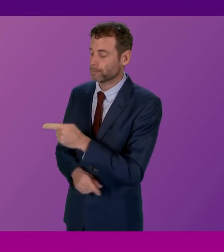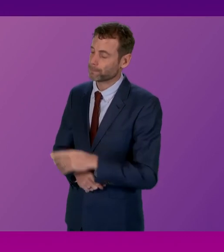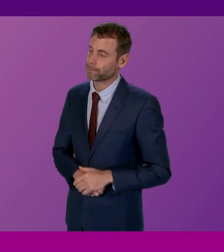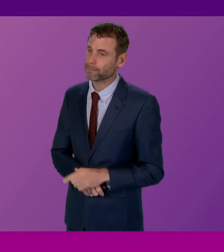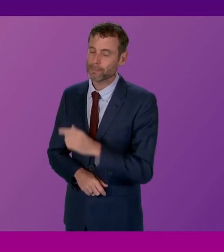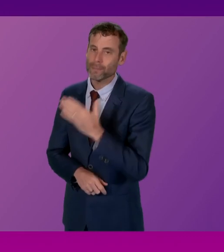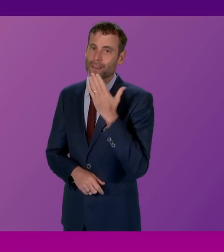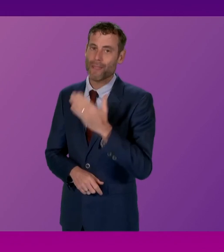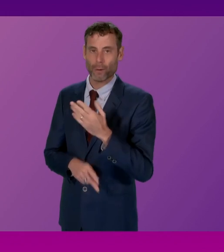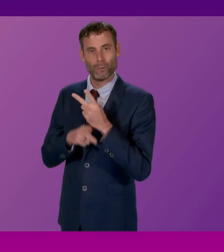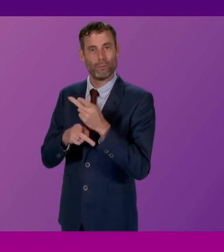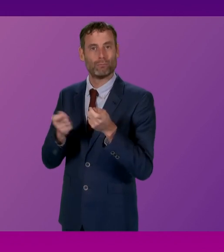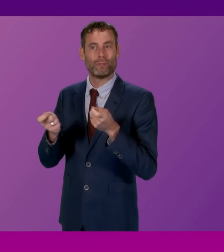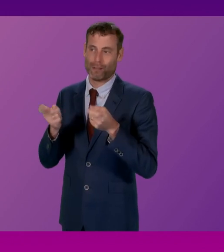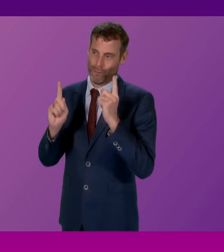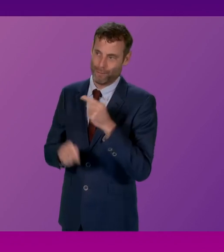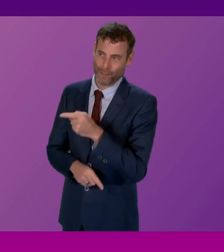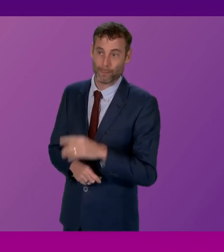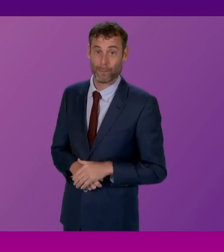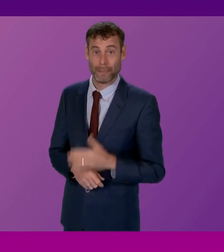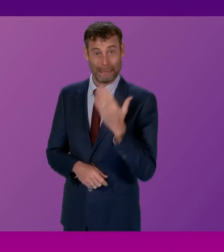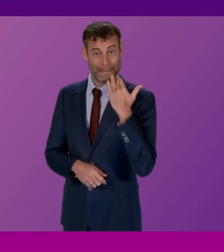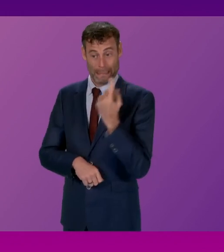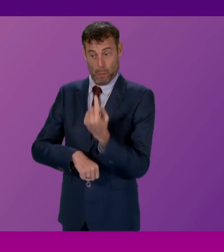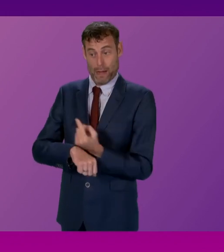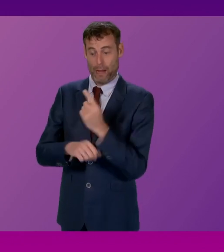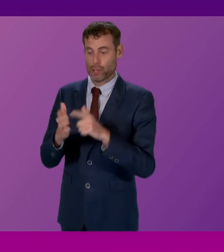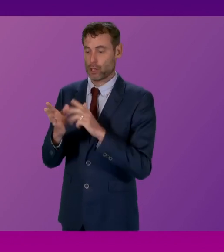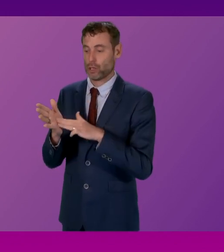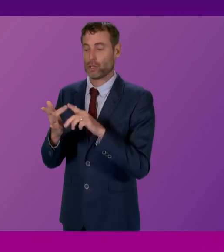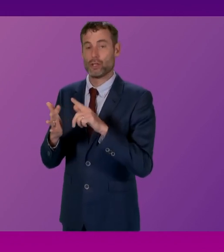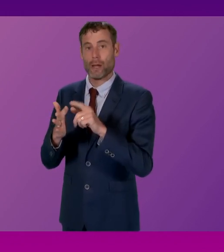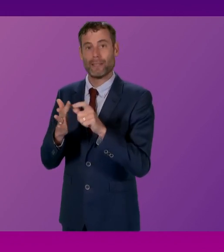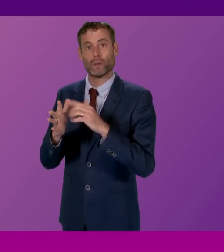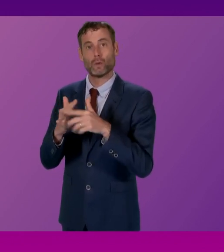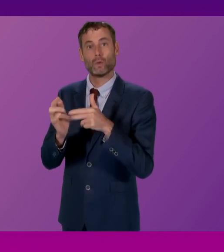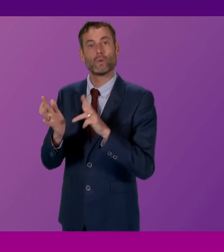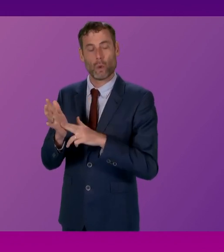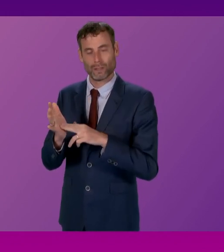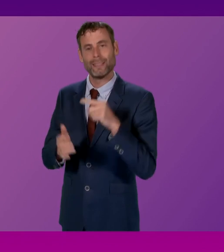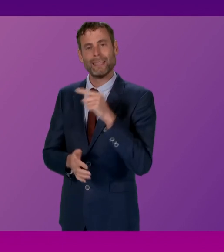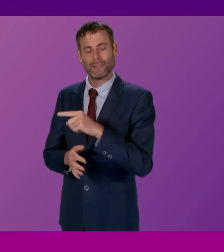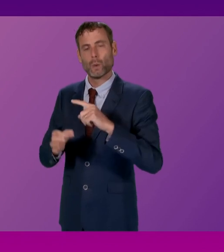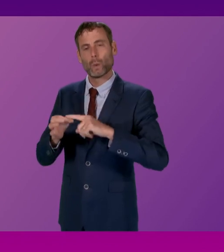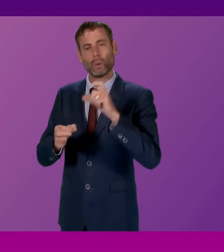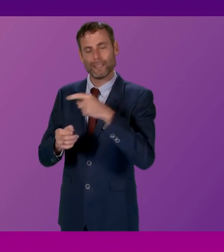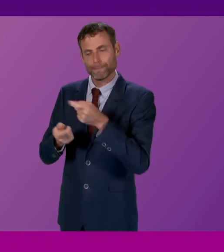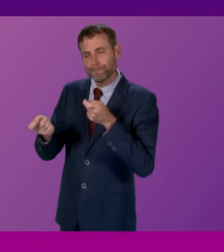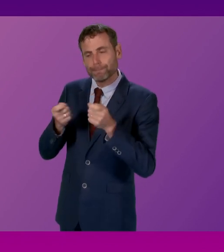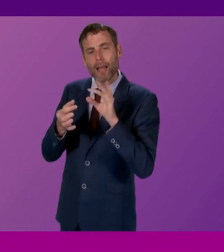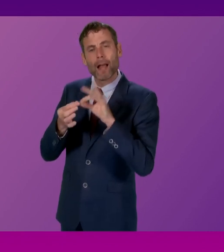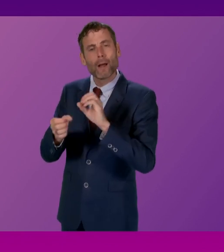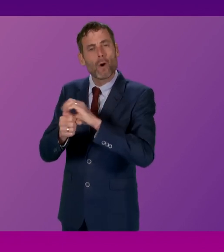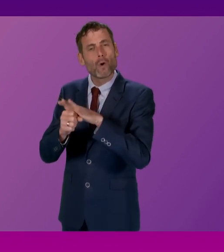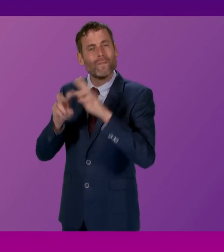In the last hour, Jamie Dawson, KC, counsel to the COVID-19 inquiry, has explained